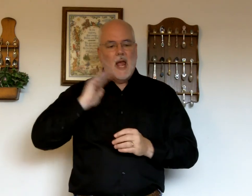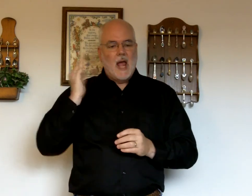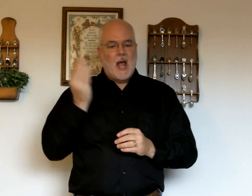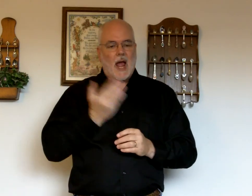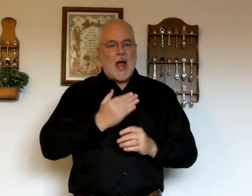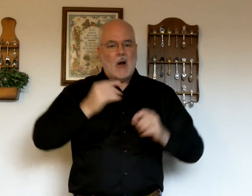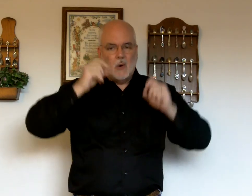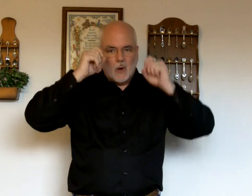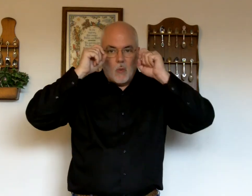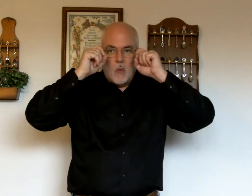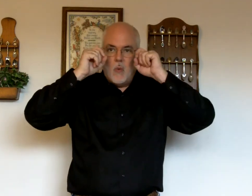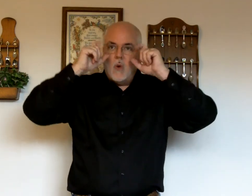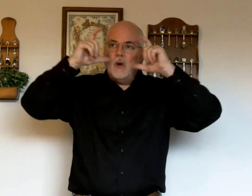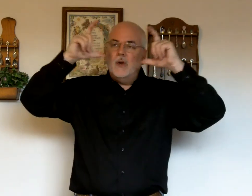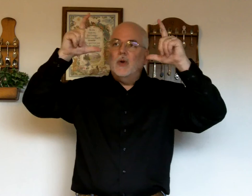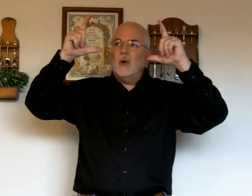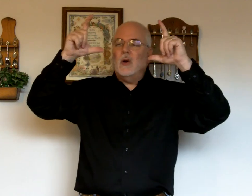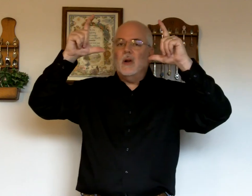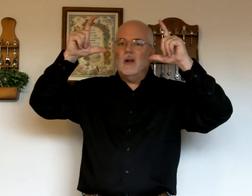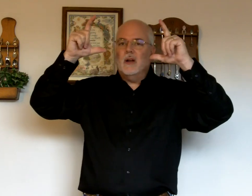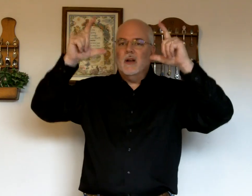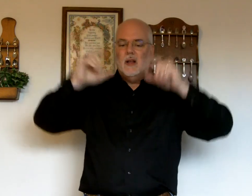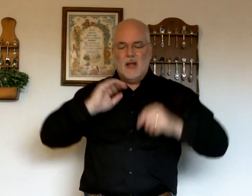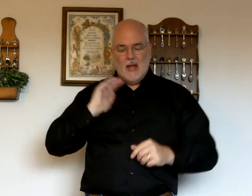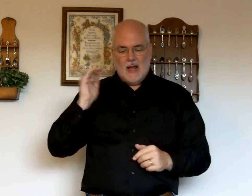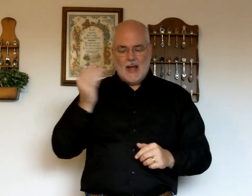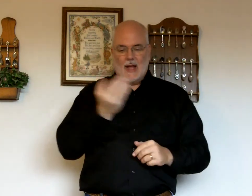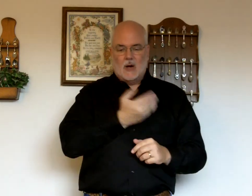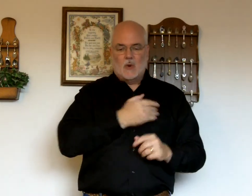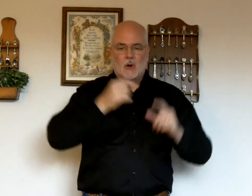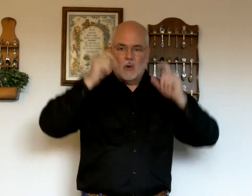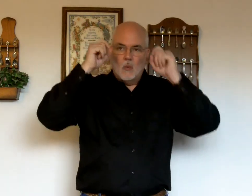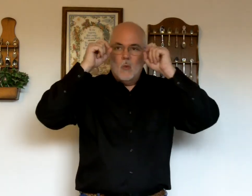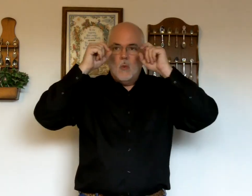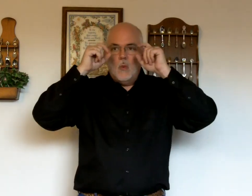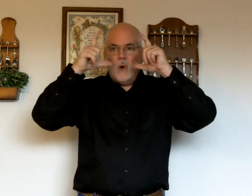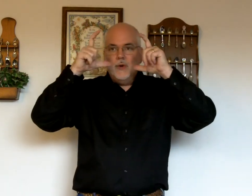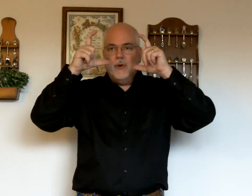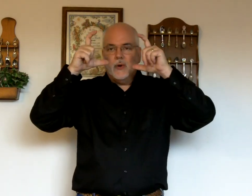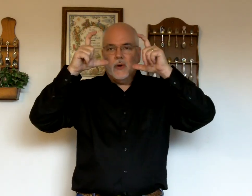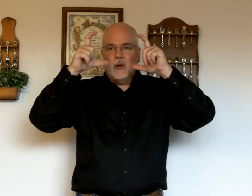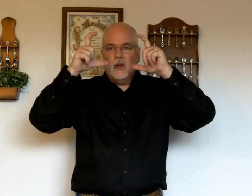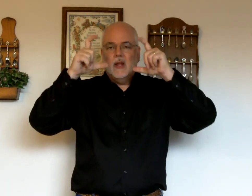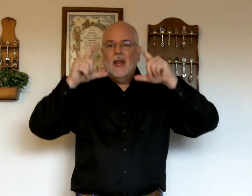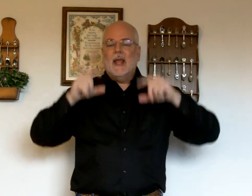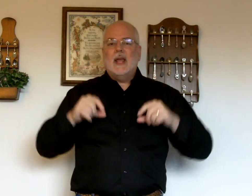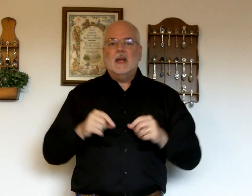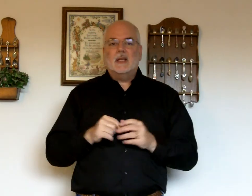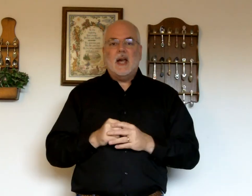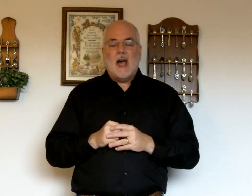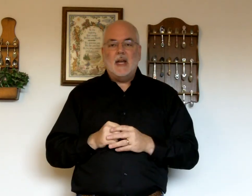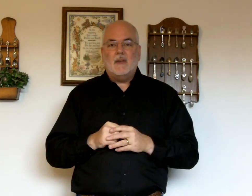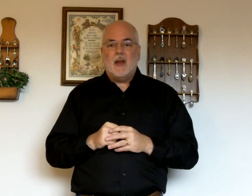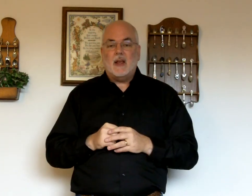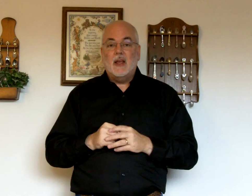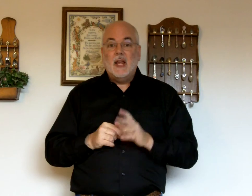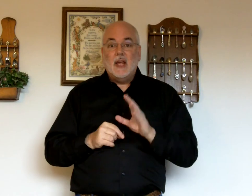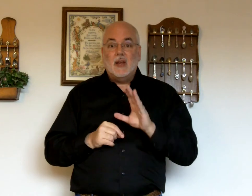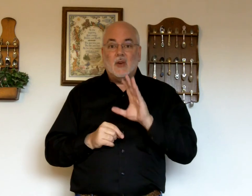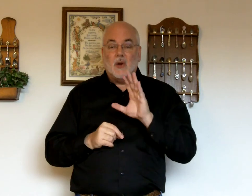Our wonder. Our wonder. Our it's kind of like. You're